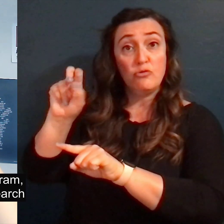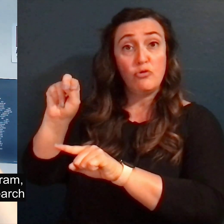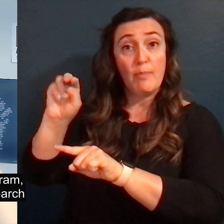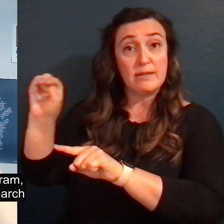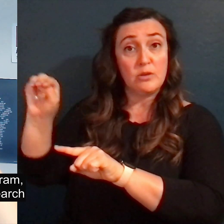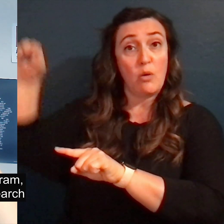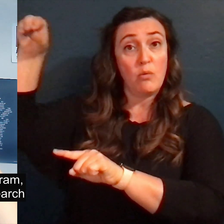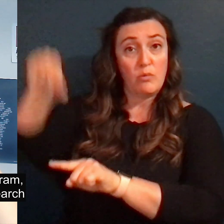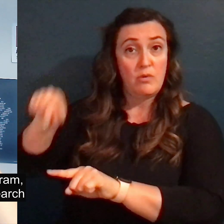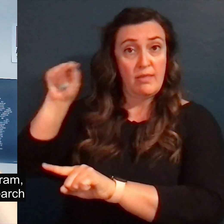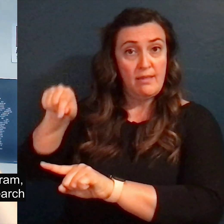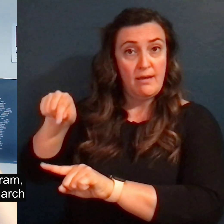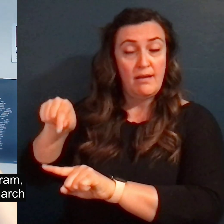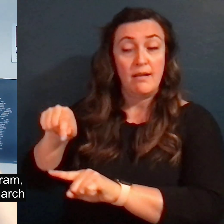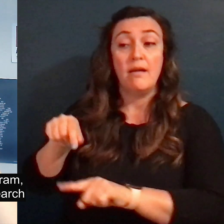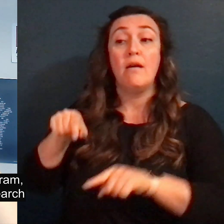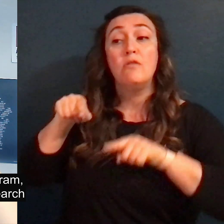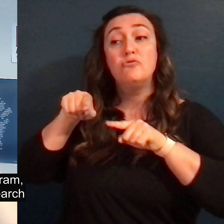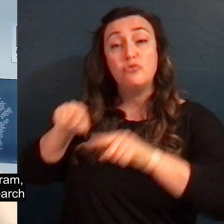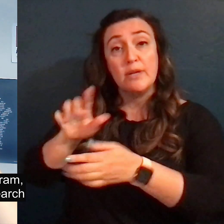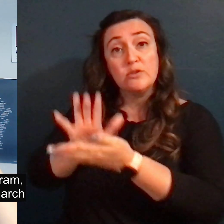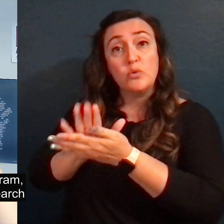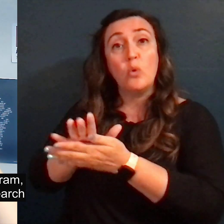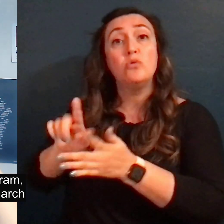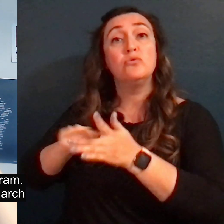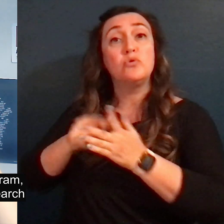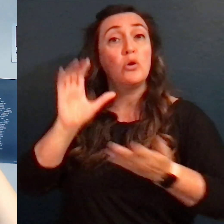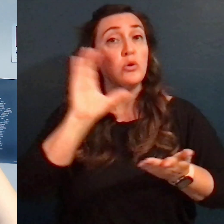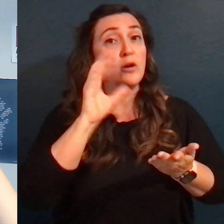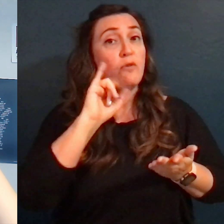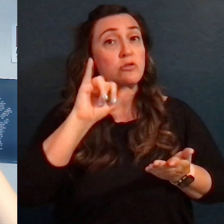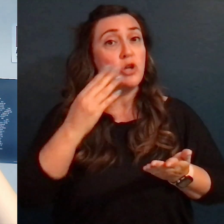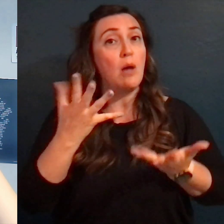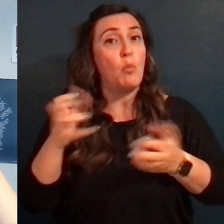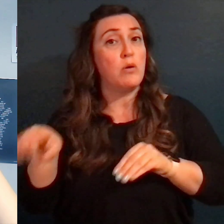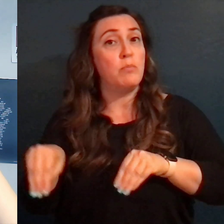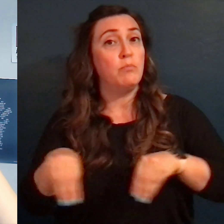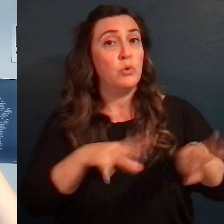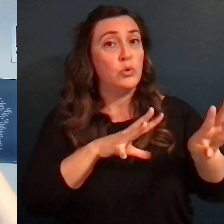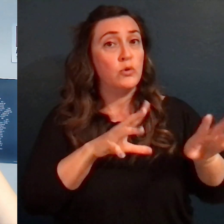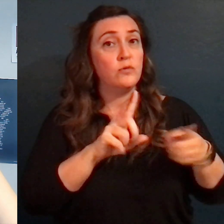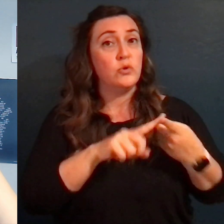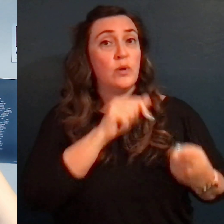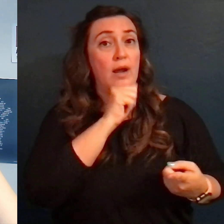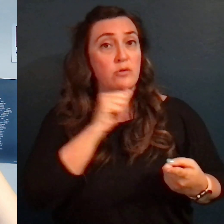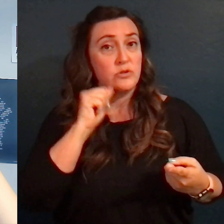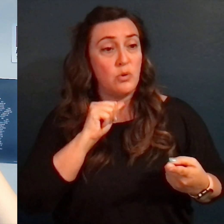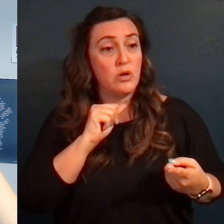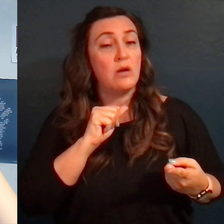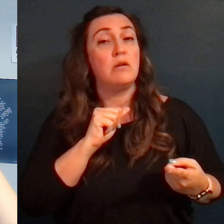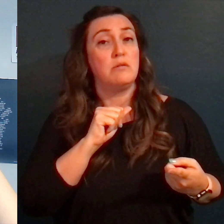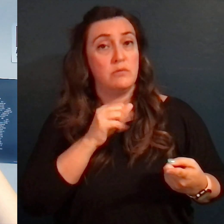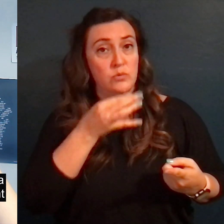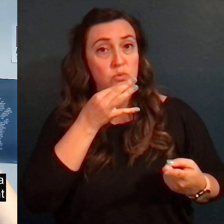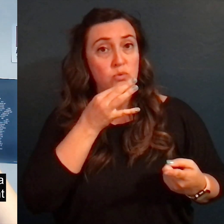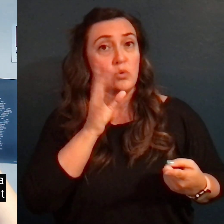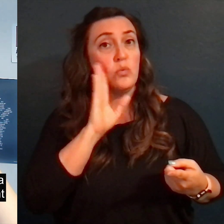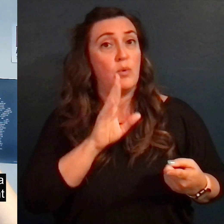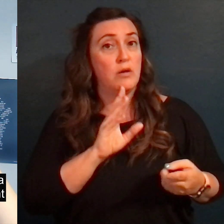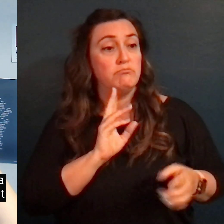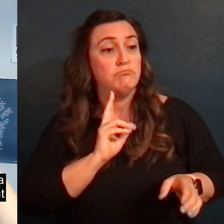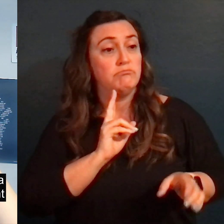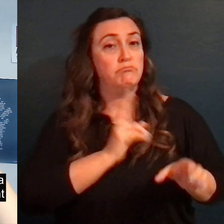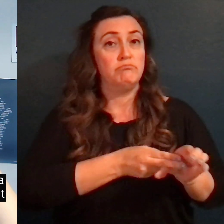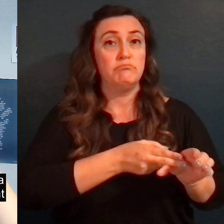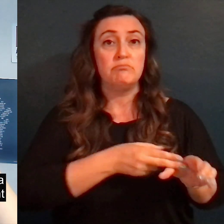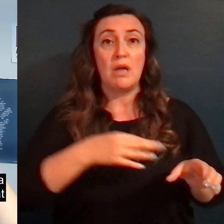While completing her program, she is beginning her job search for a job in Arizona where she will relocate. Violet can